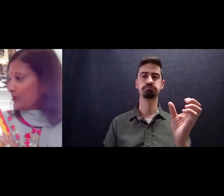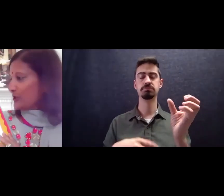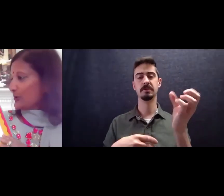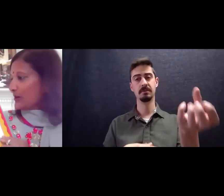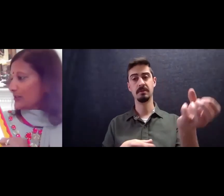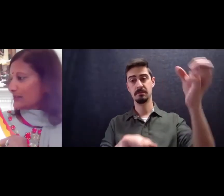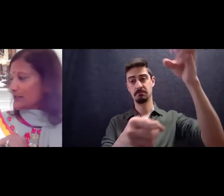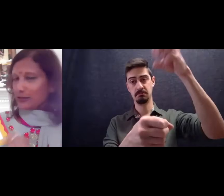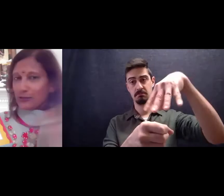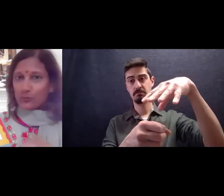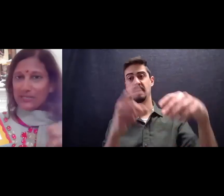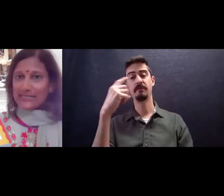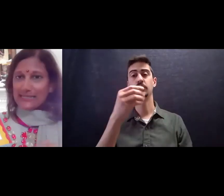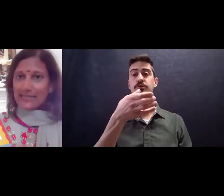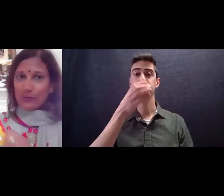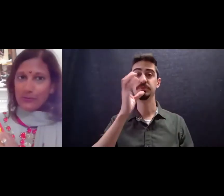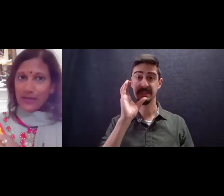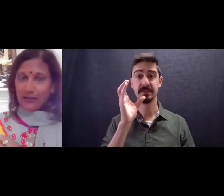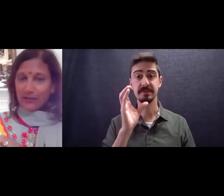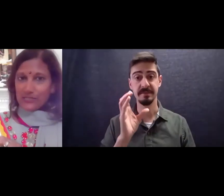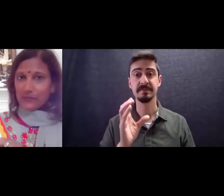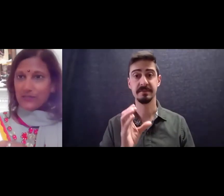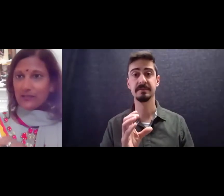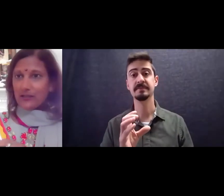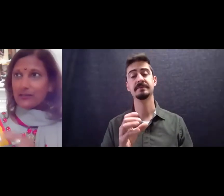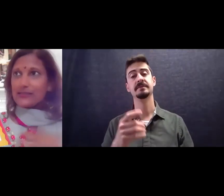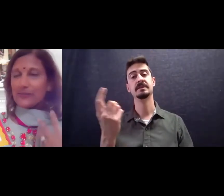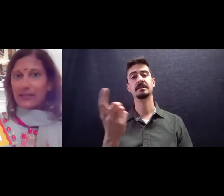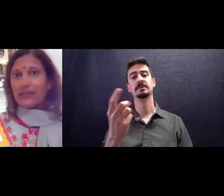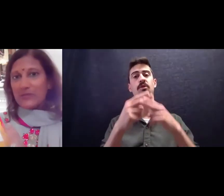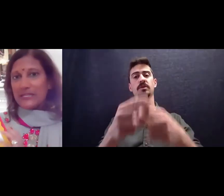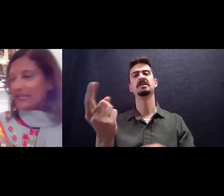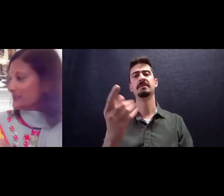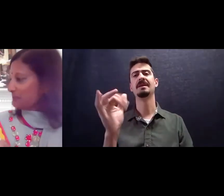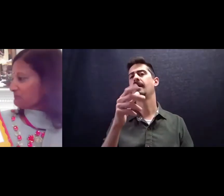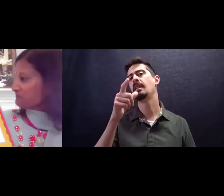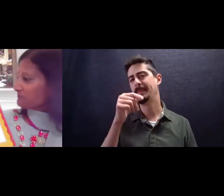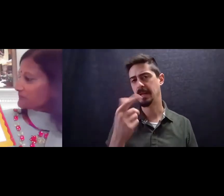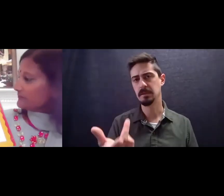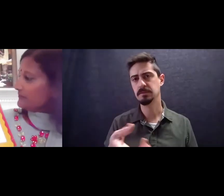you know little pieces and they would make something something like lemonade